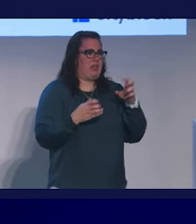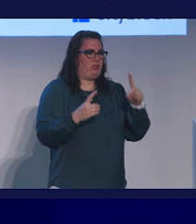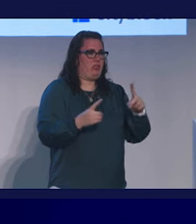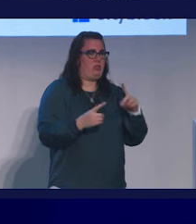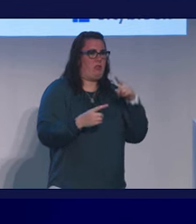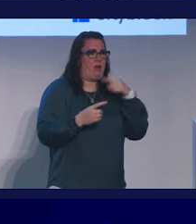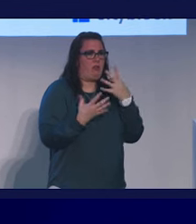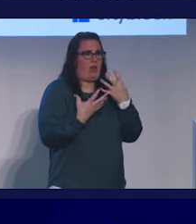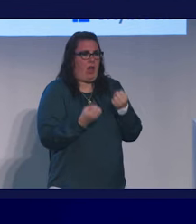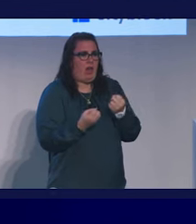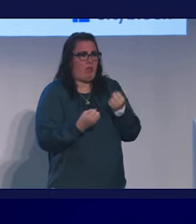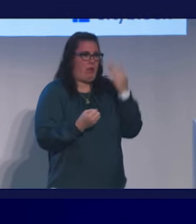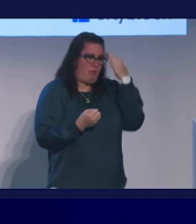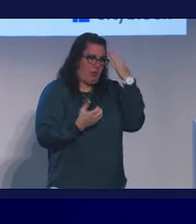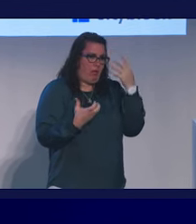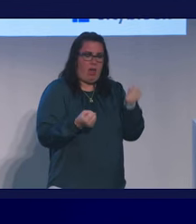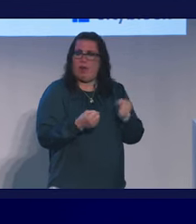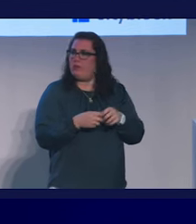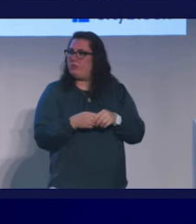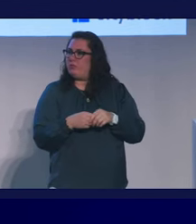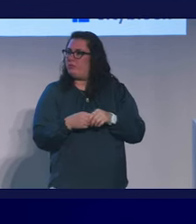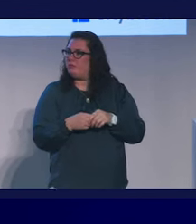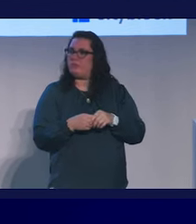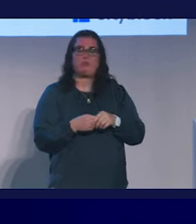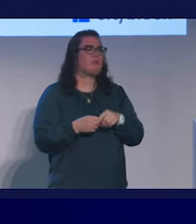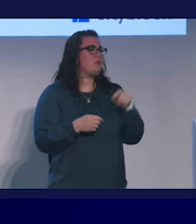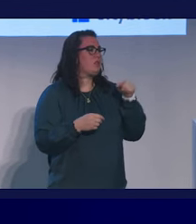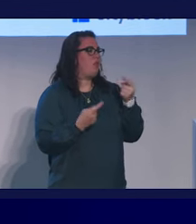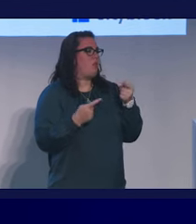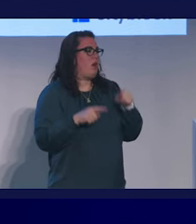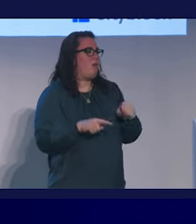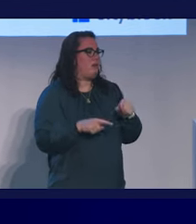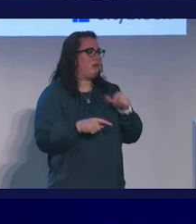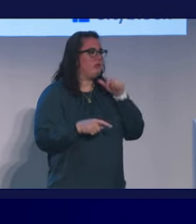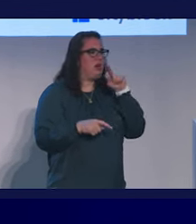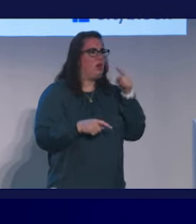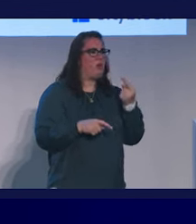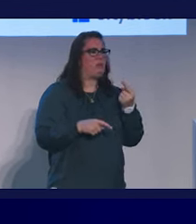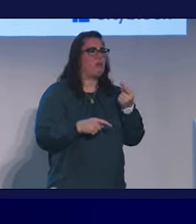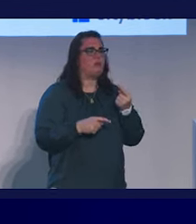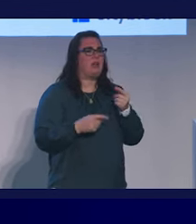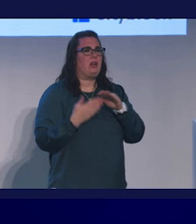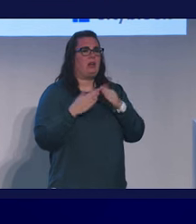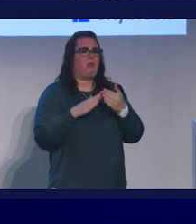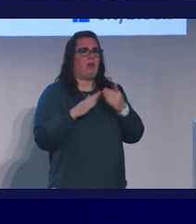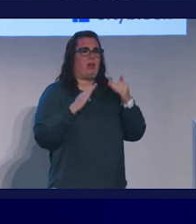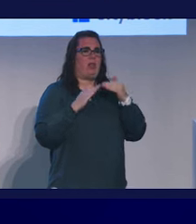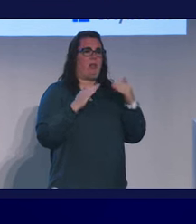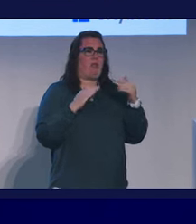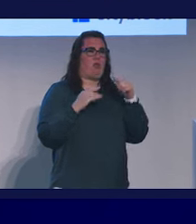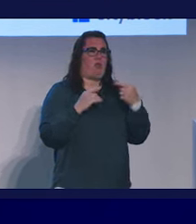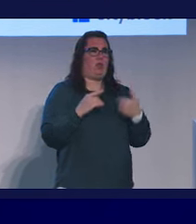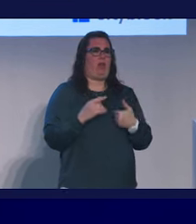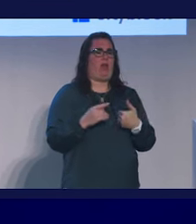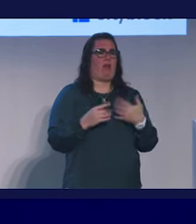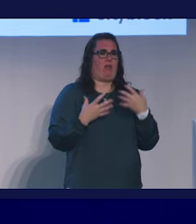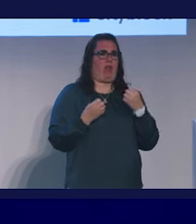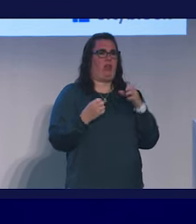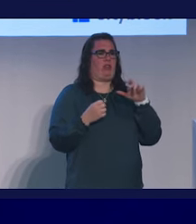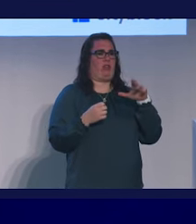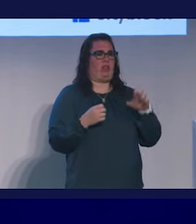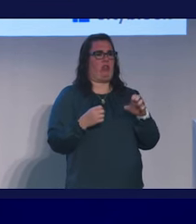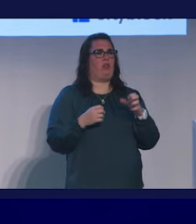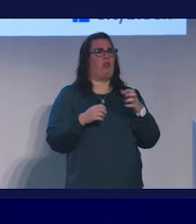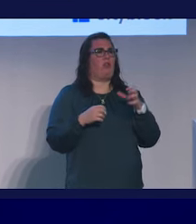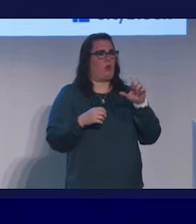and public health and mental health. This is what happens not just at a community level when we have healthcare costs